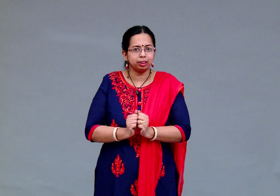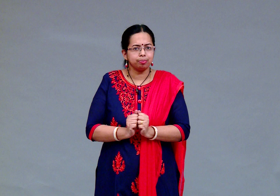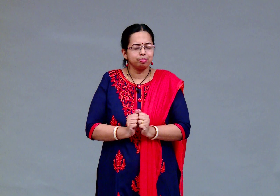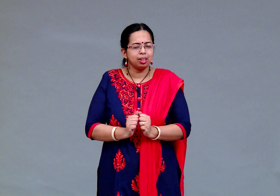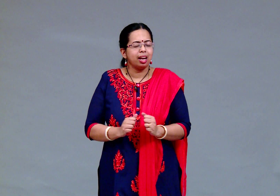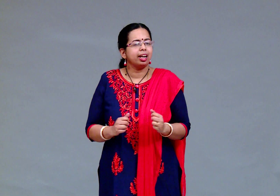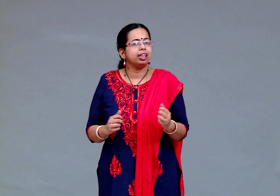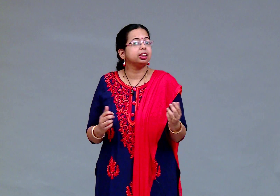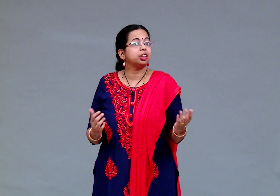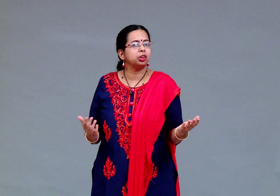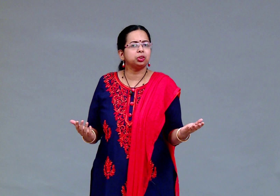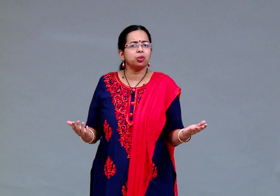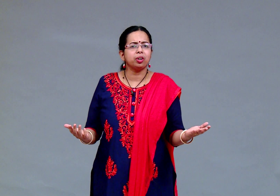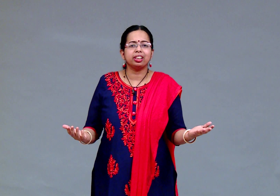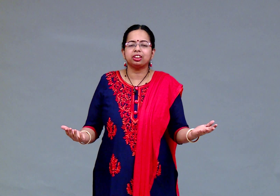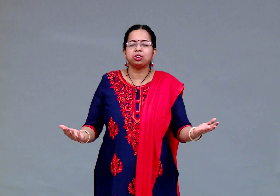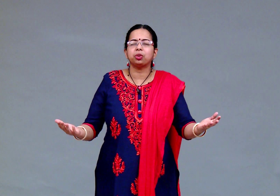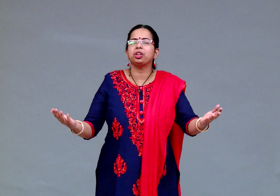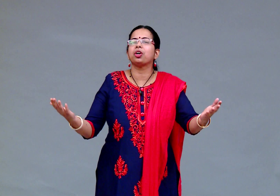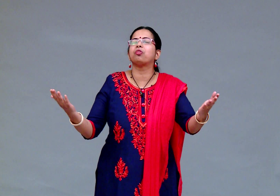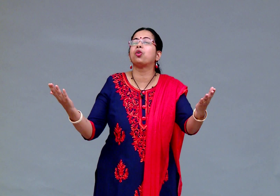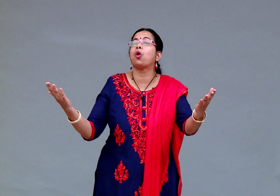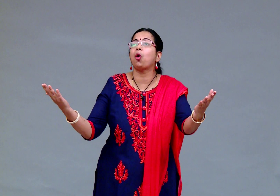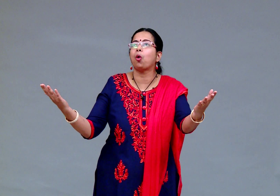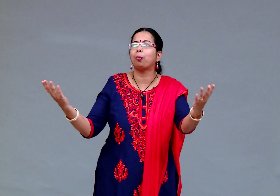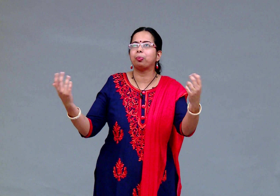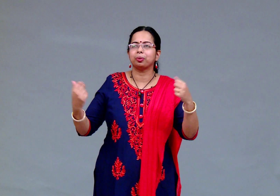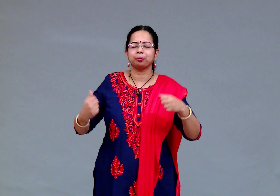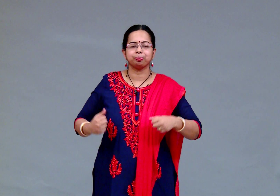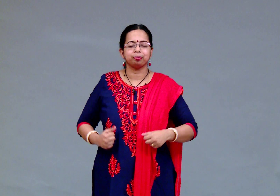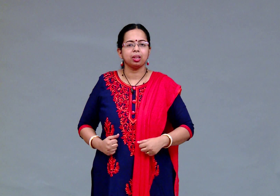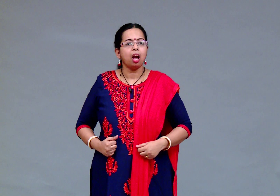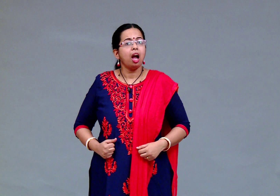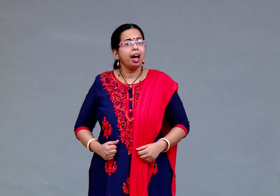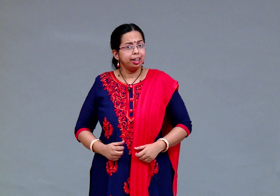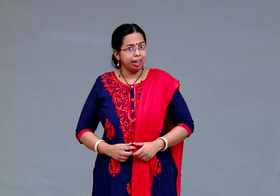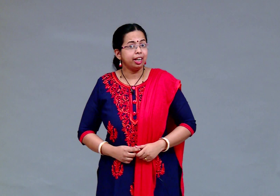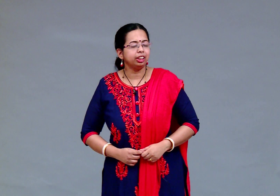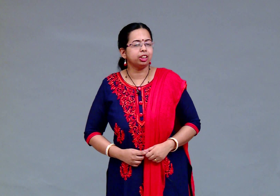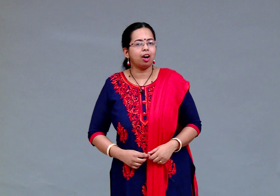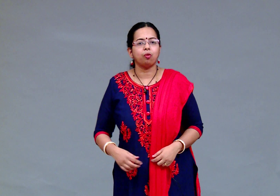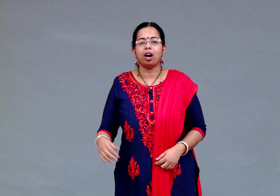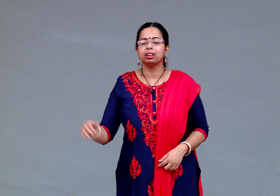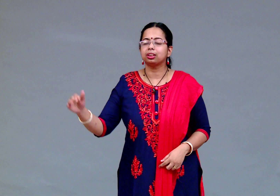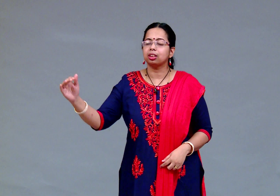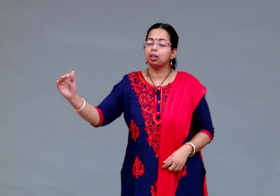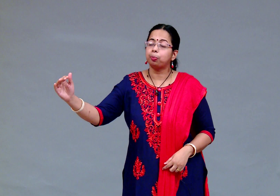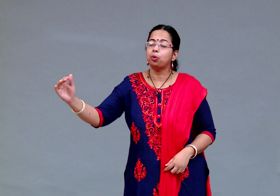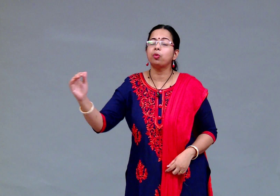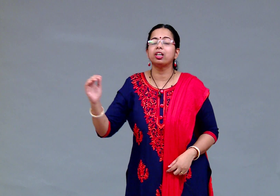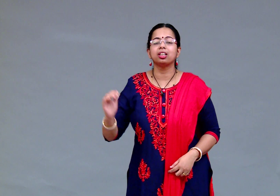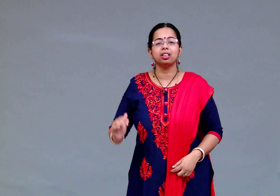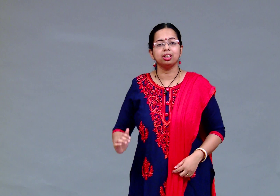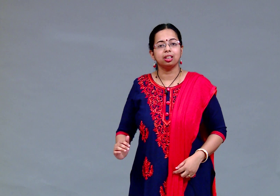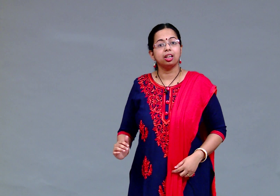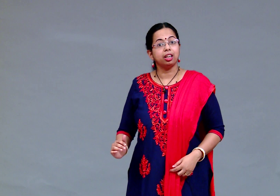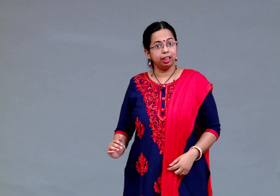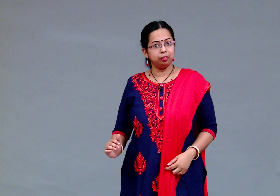it is also a story of hope Natasha was a poor girl lived